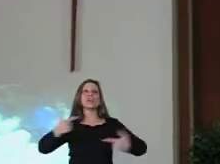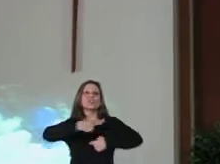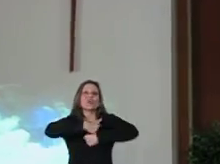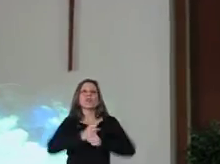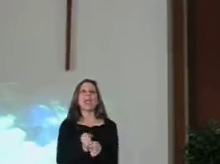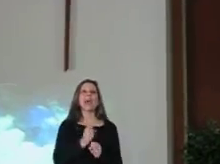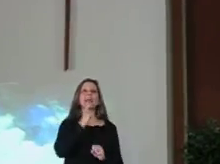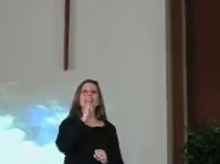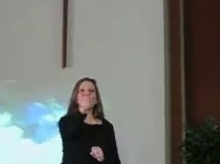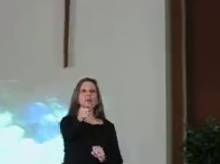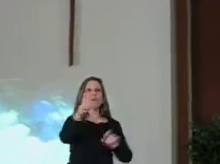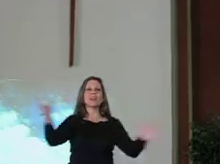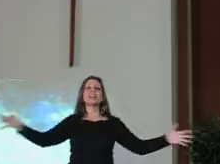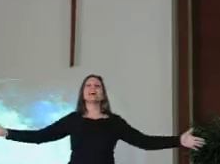I'm here, baby, man